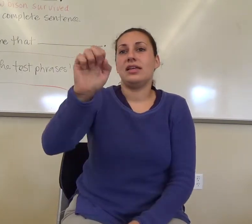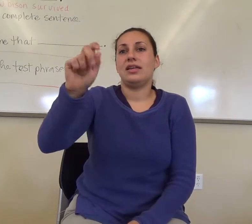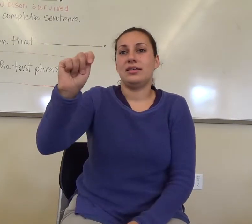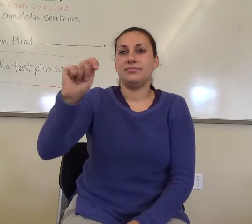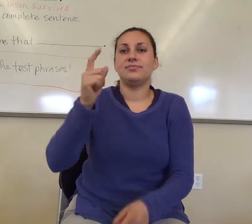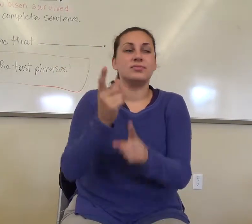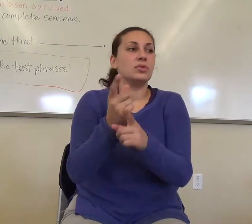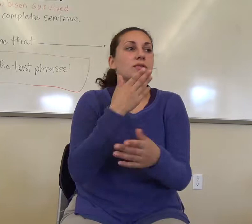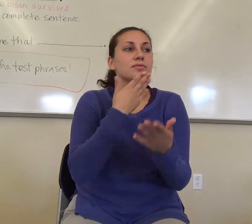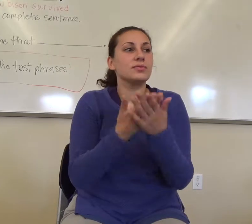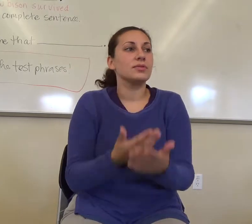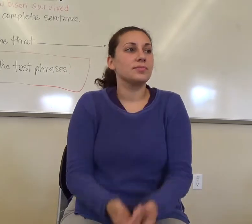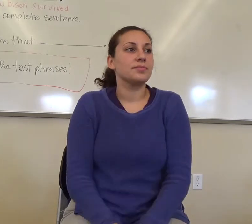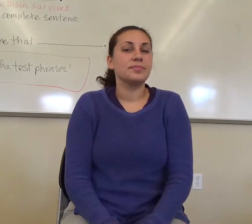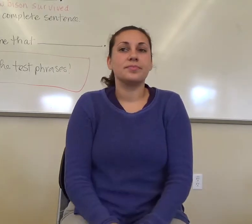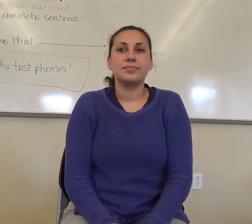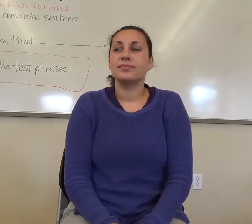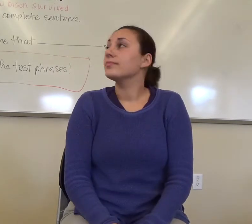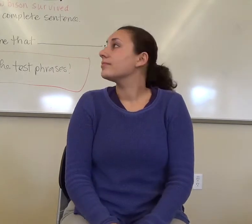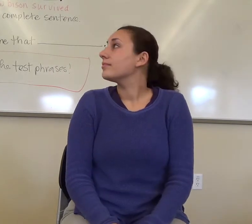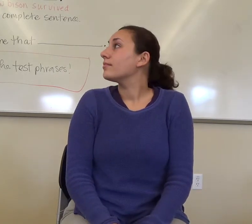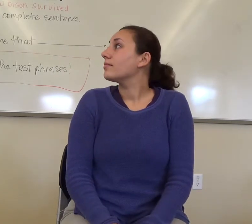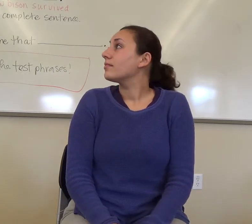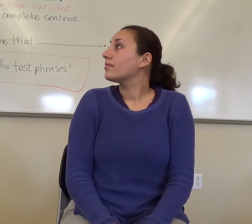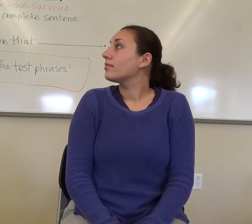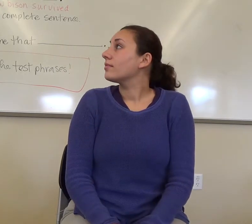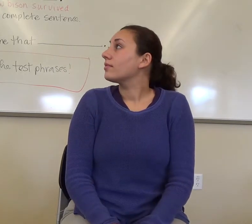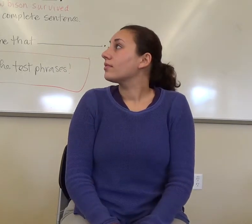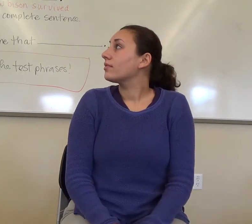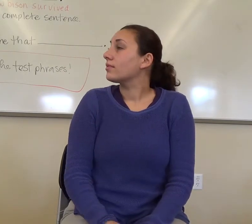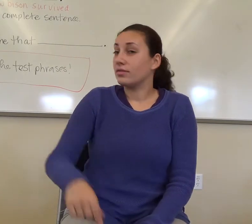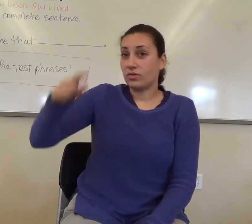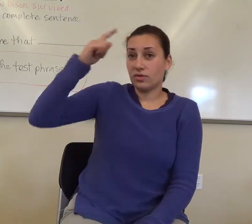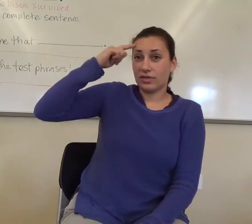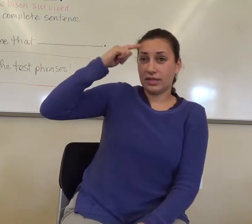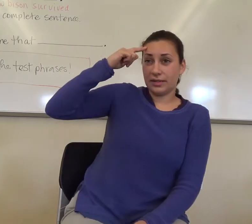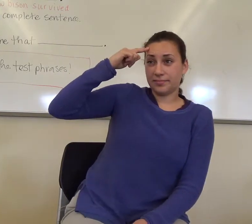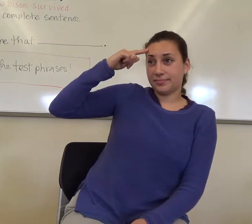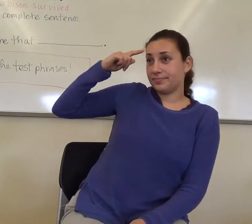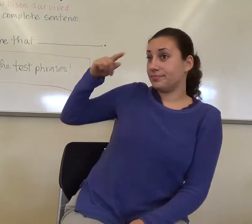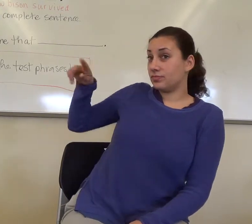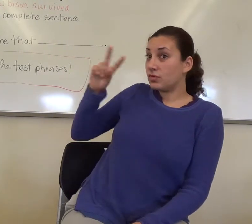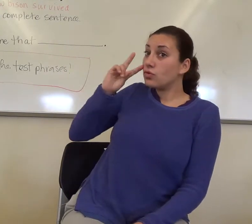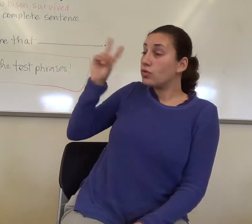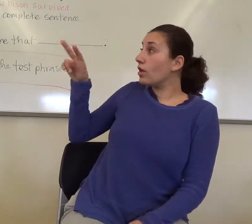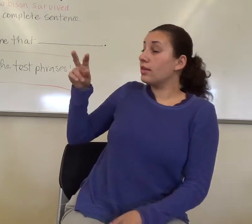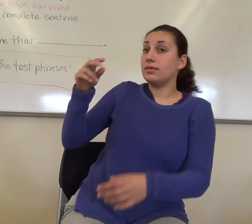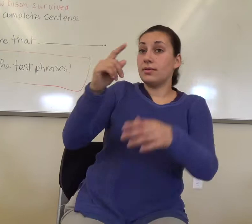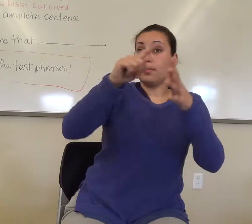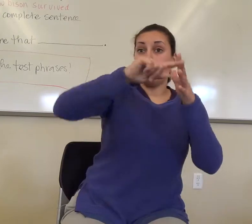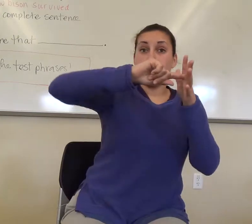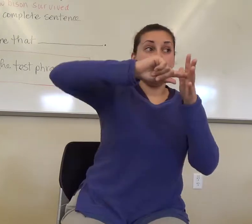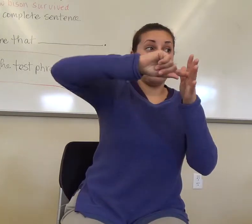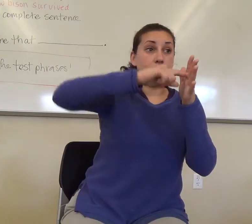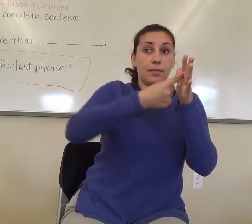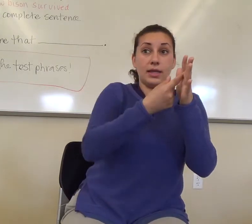Good. Okay. Because, again, if you think back to what we've been doing, if you look at this first sentence,